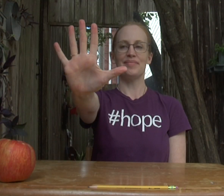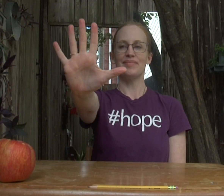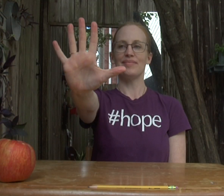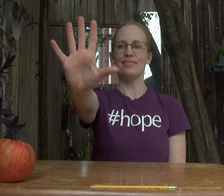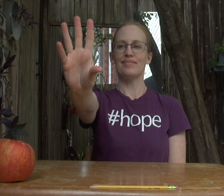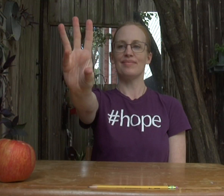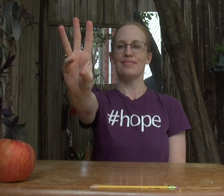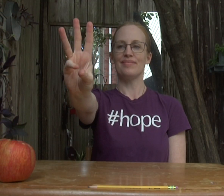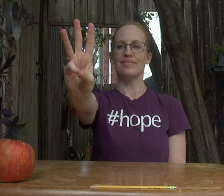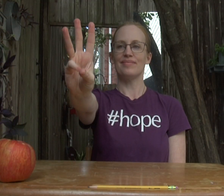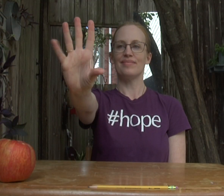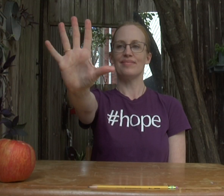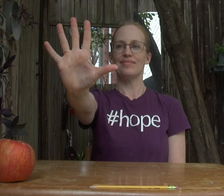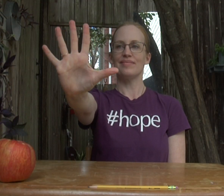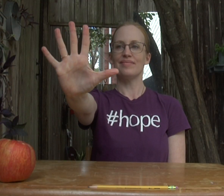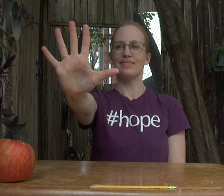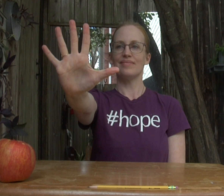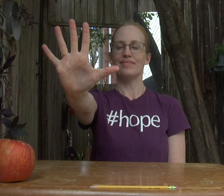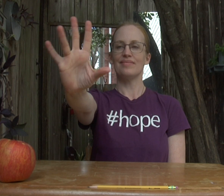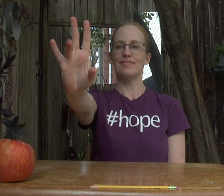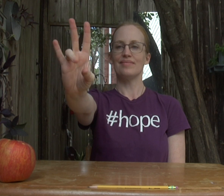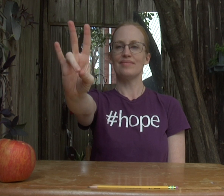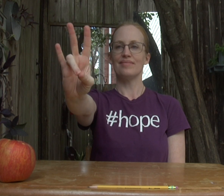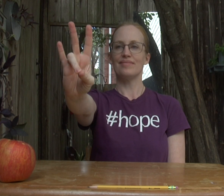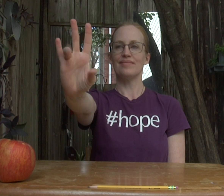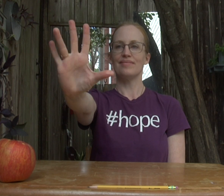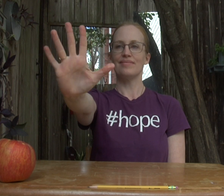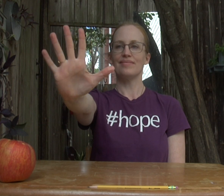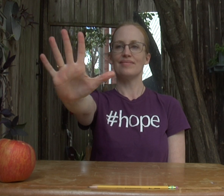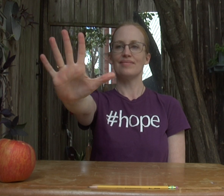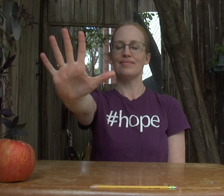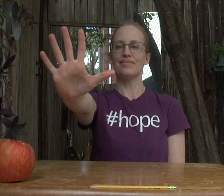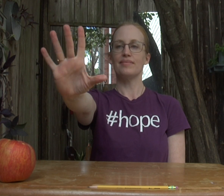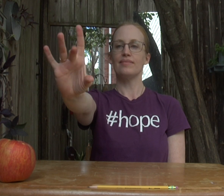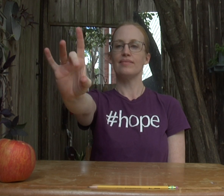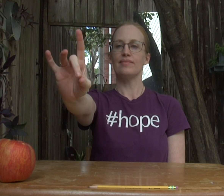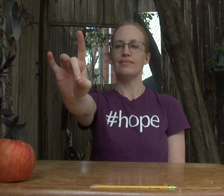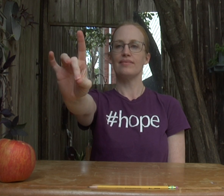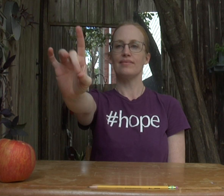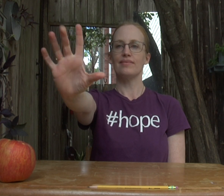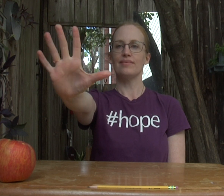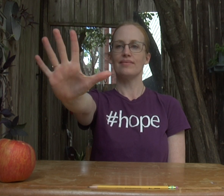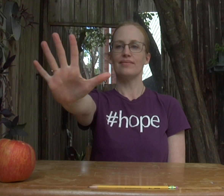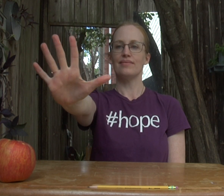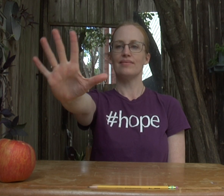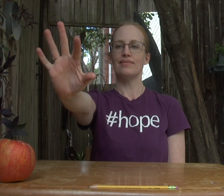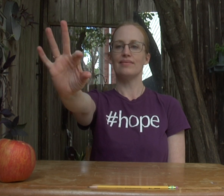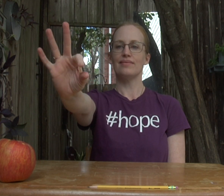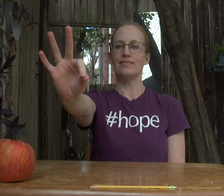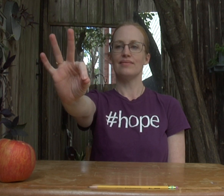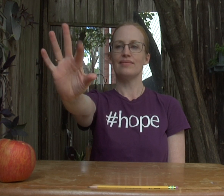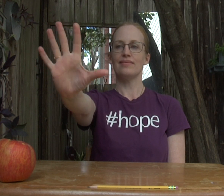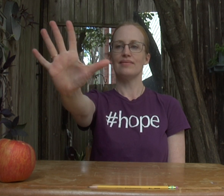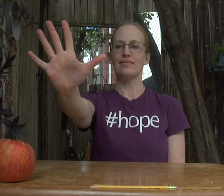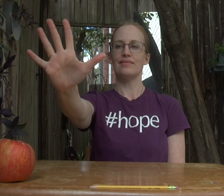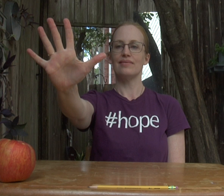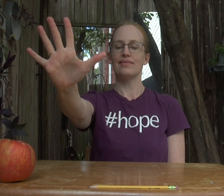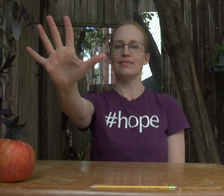all right spread your fingertips out wide we're going to do a little bit of coordination here you're going to touch your thumb to each finger one at a time and then reverse